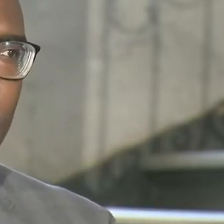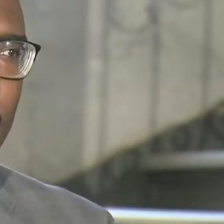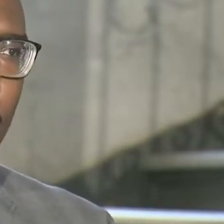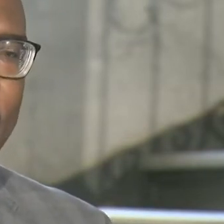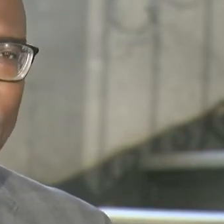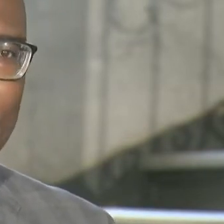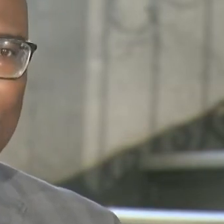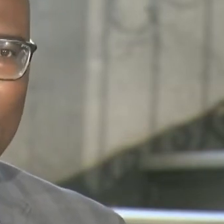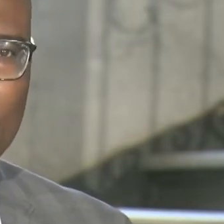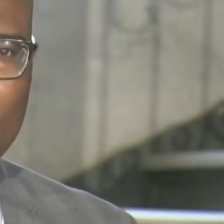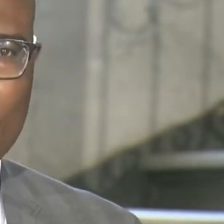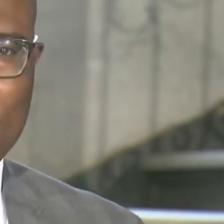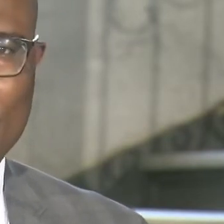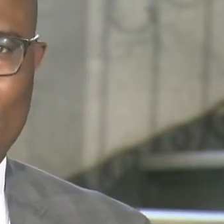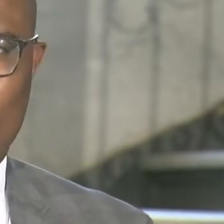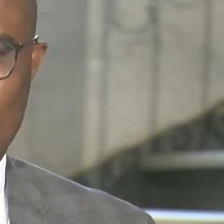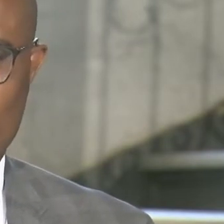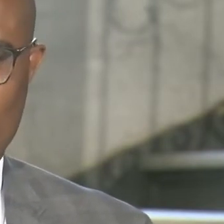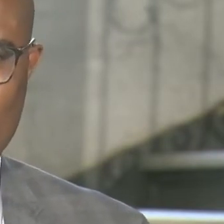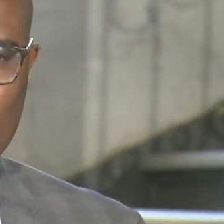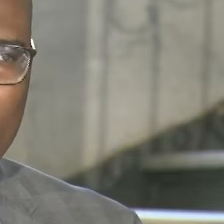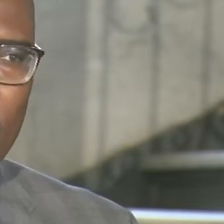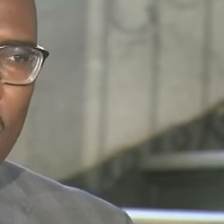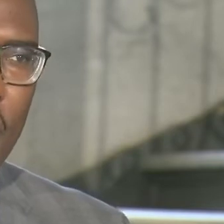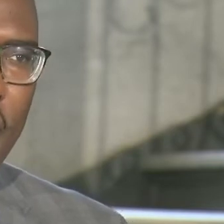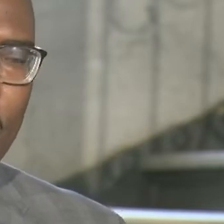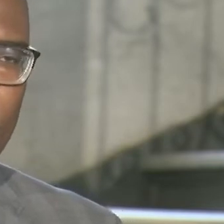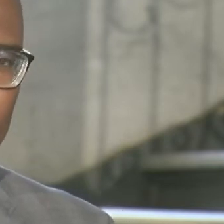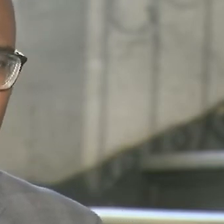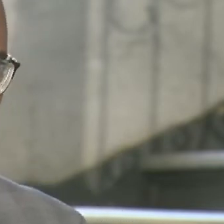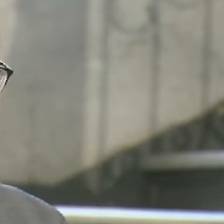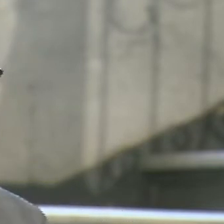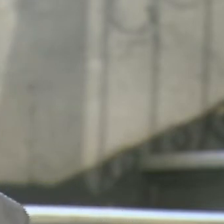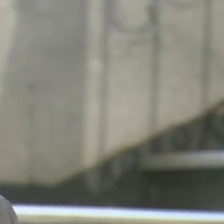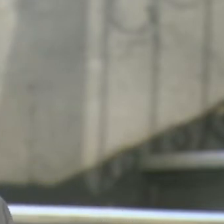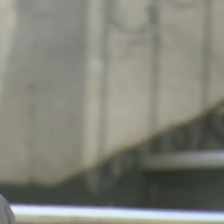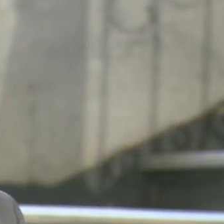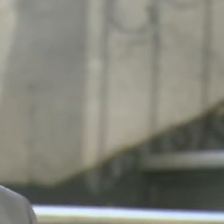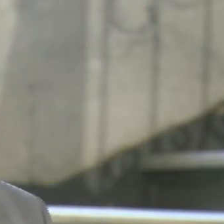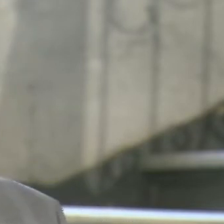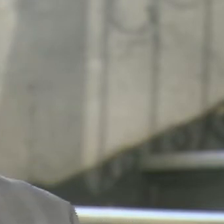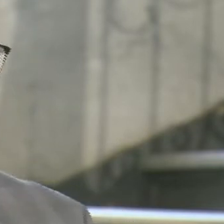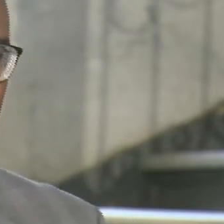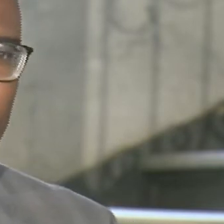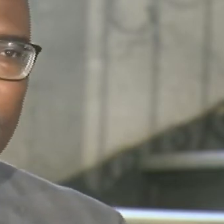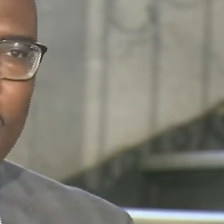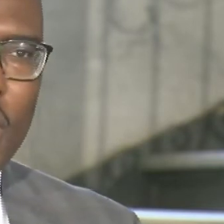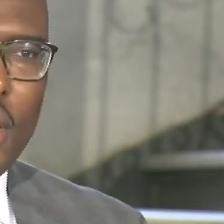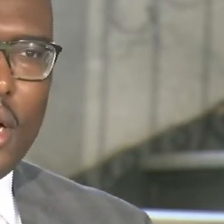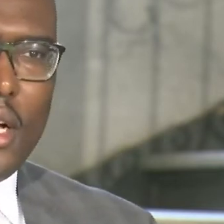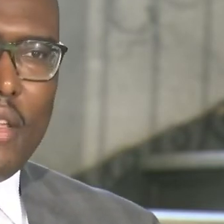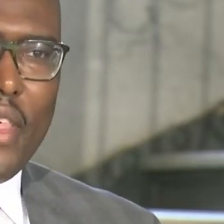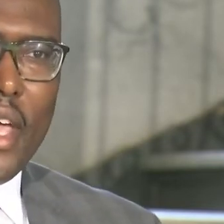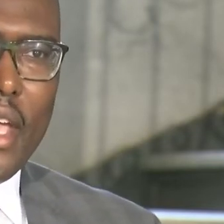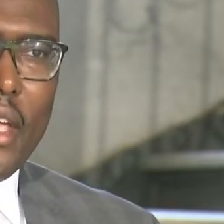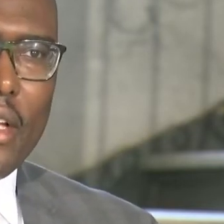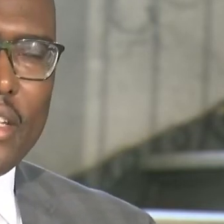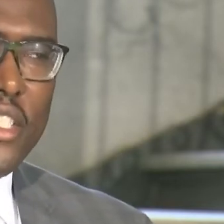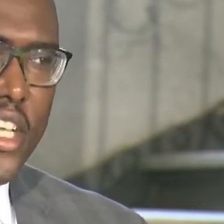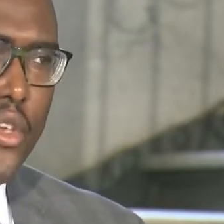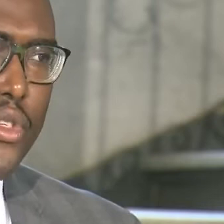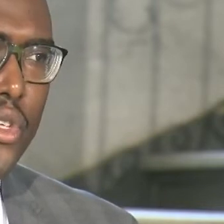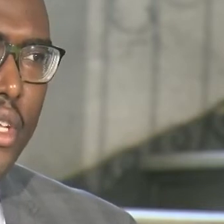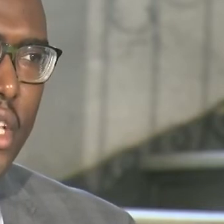to protect and serve the state's capital city. They are to be commended. We're grateful for them and they